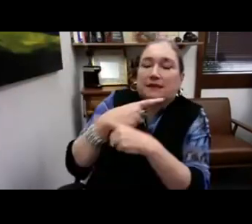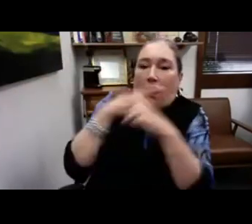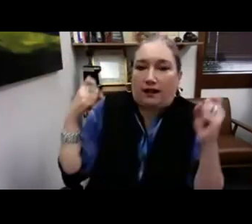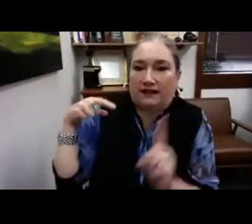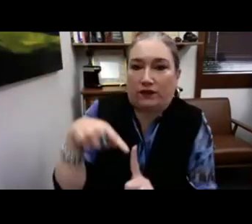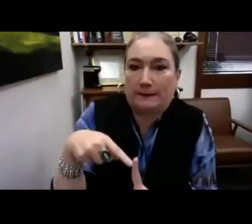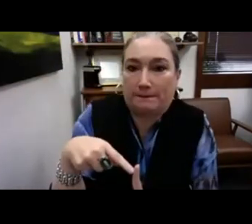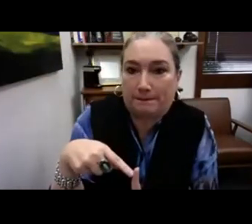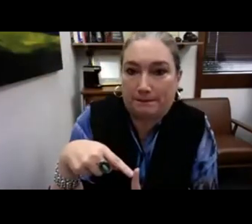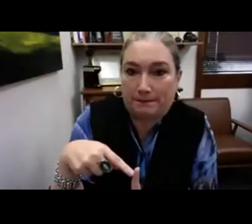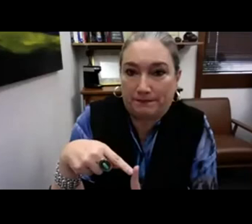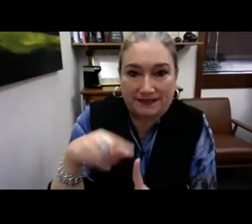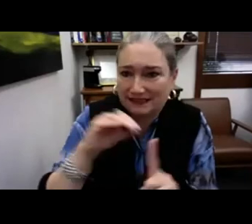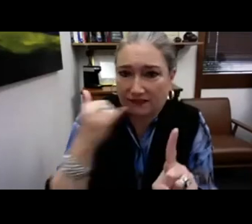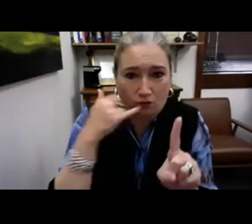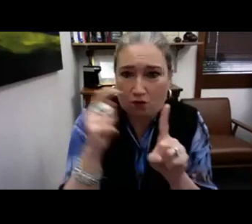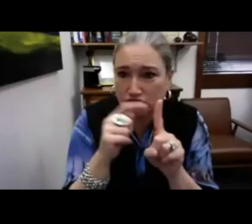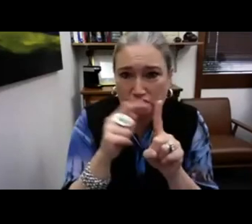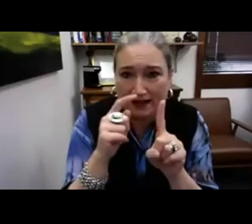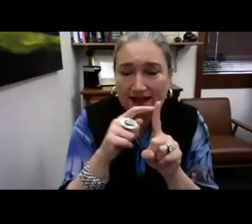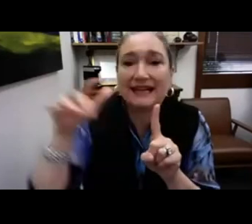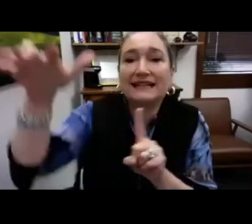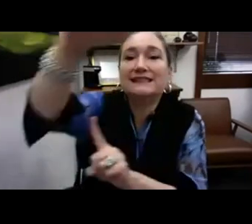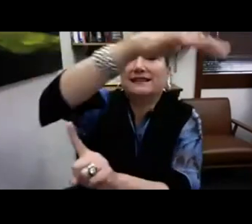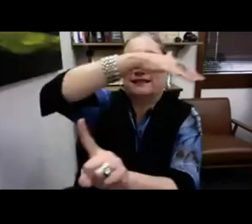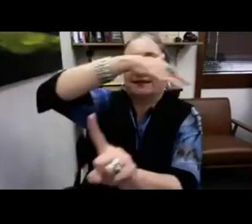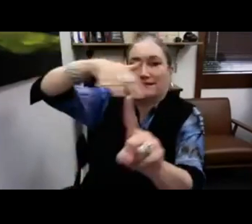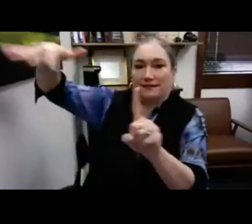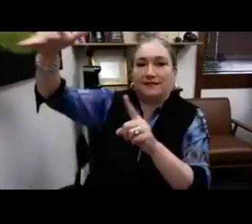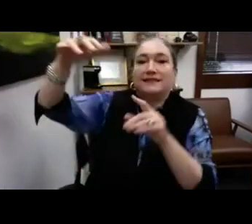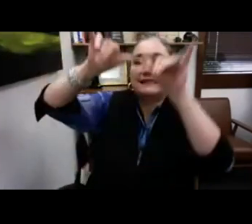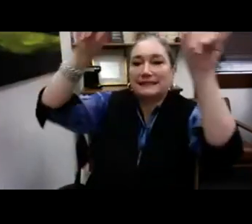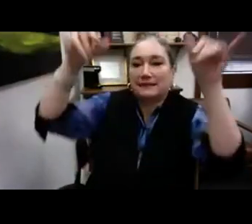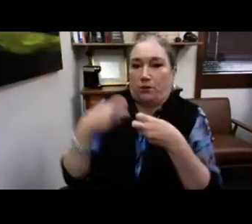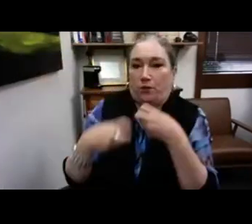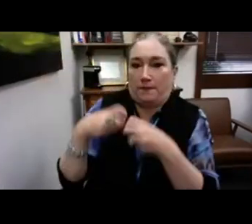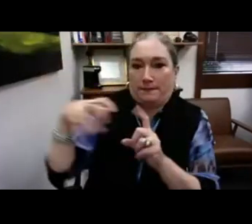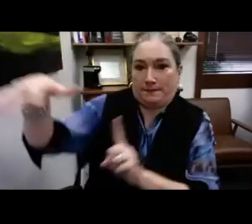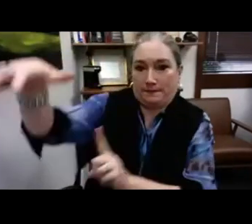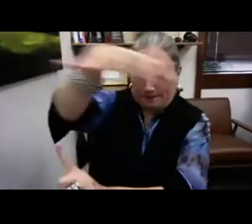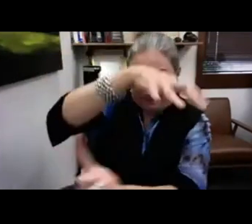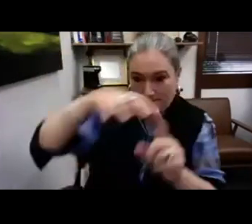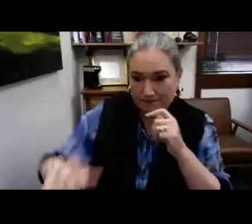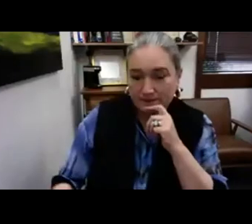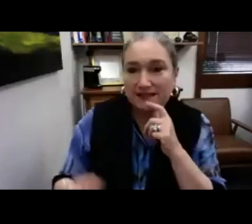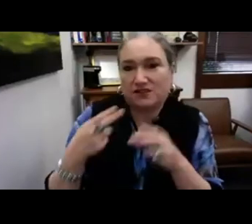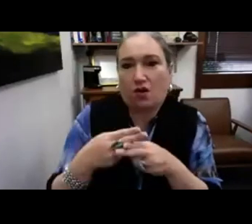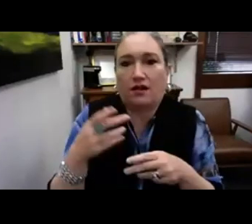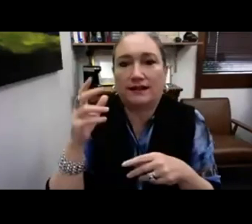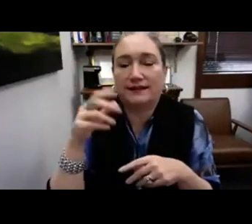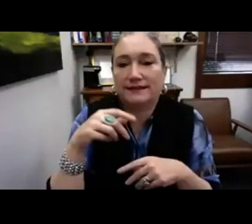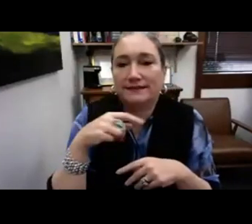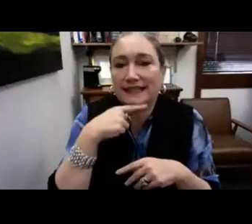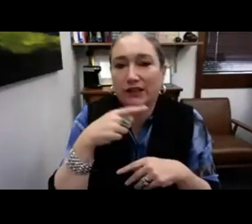And the environment of autism makes it ugly for them. There's nothing wrong with the child. It's the systems problem.